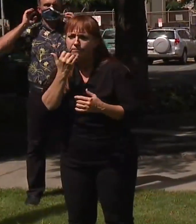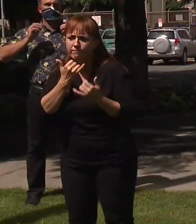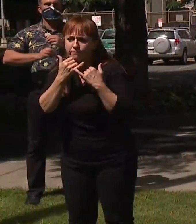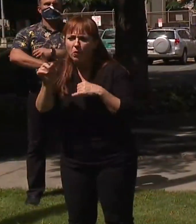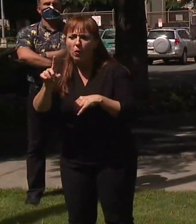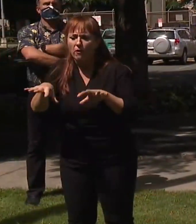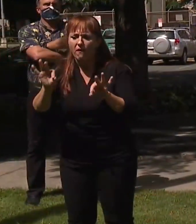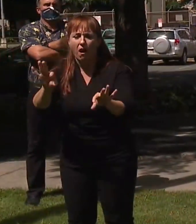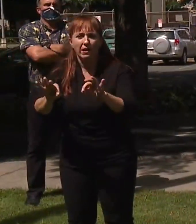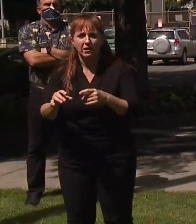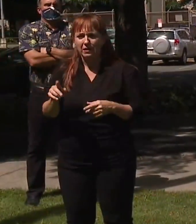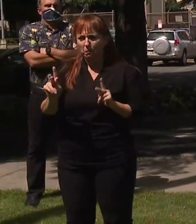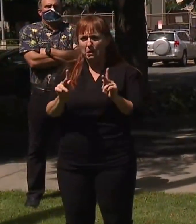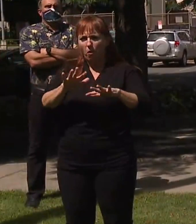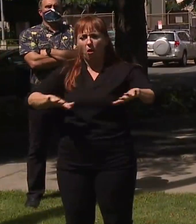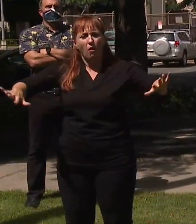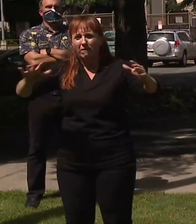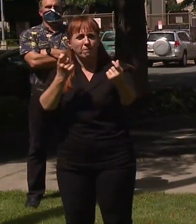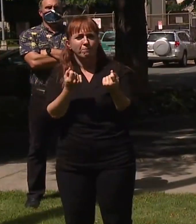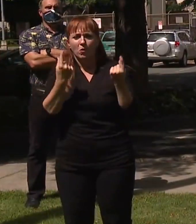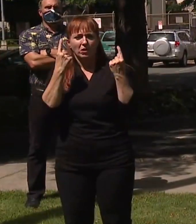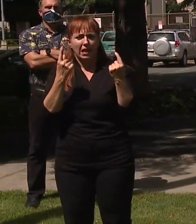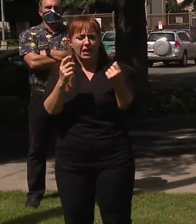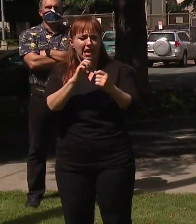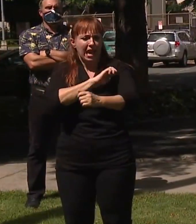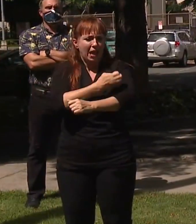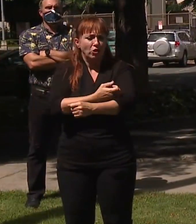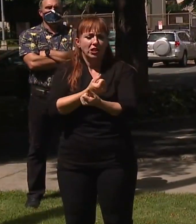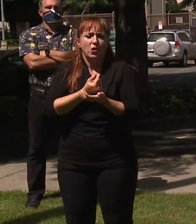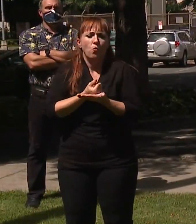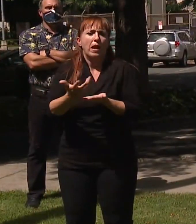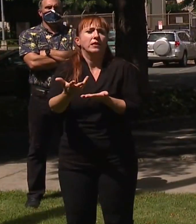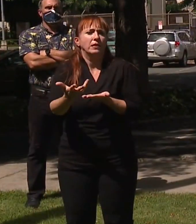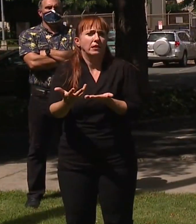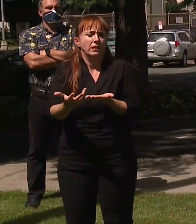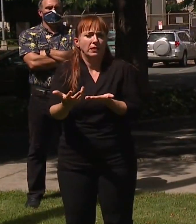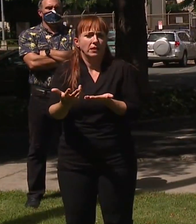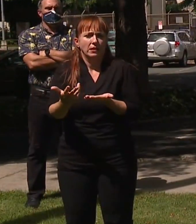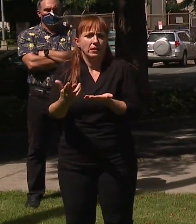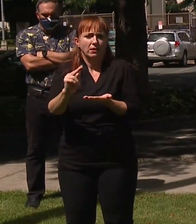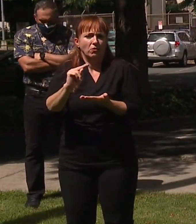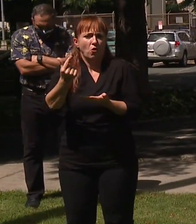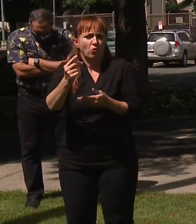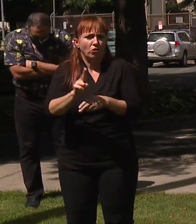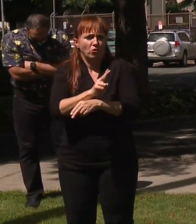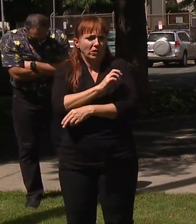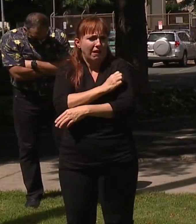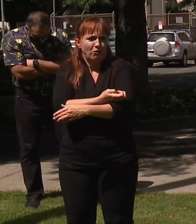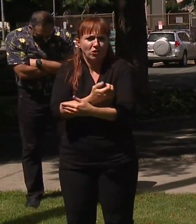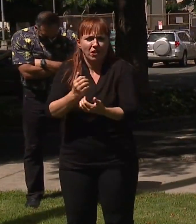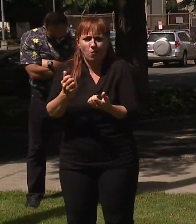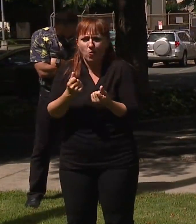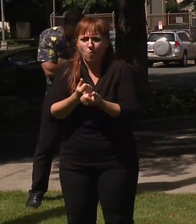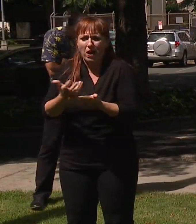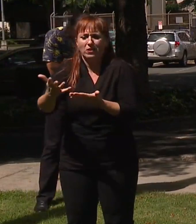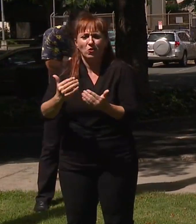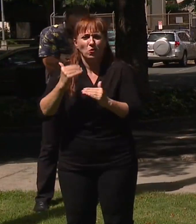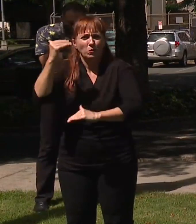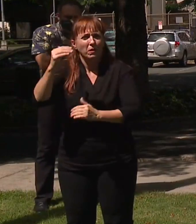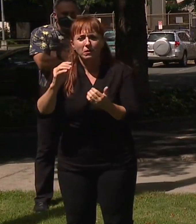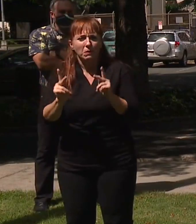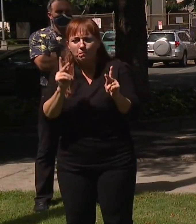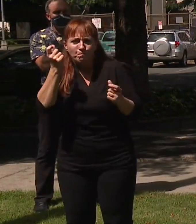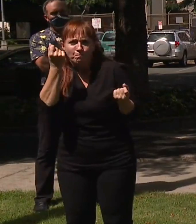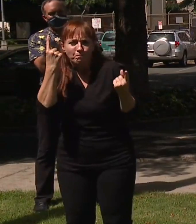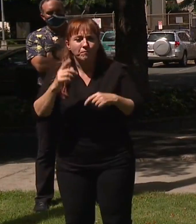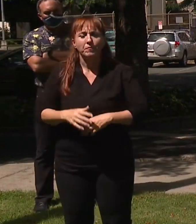people don't understand how, you know, how much energy we waste right now. Sure, that's a great question. So, right now, as was mentioned,